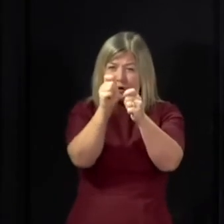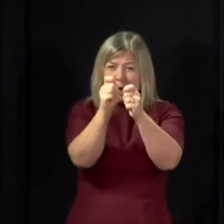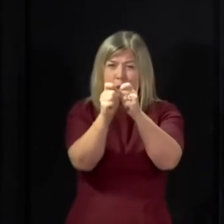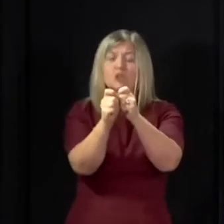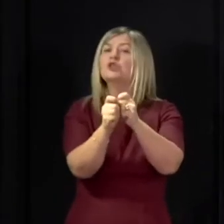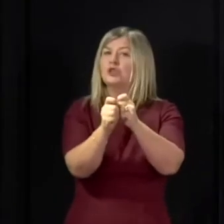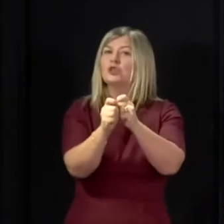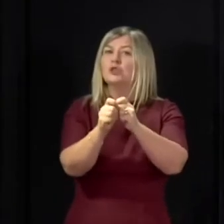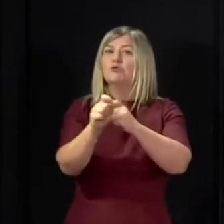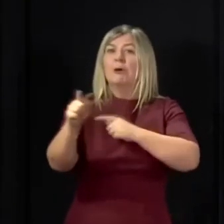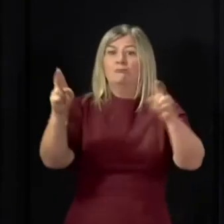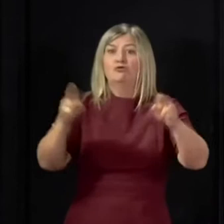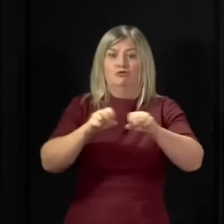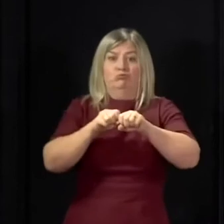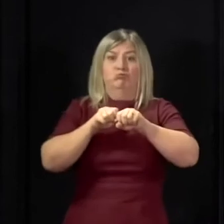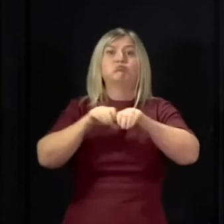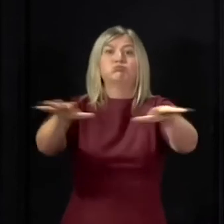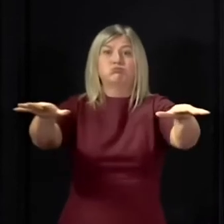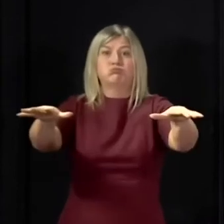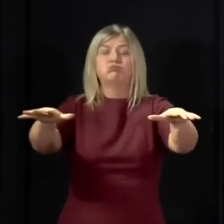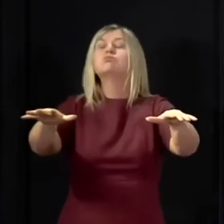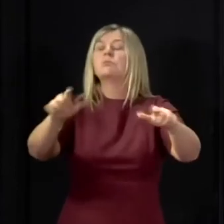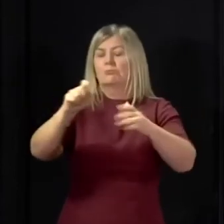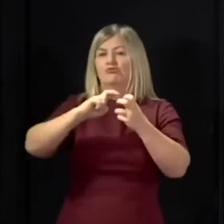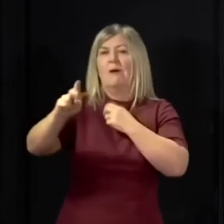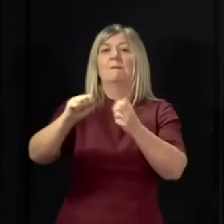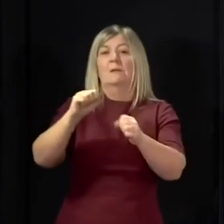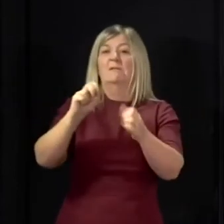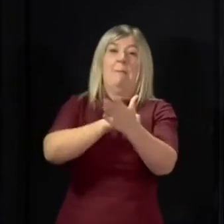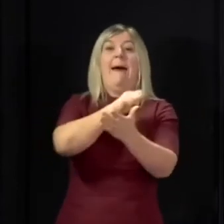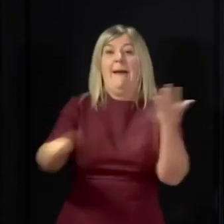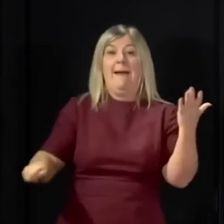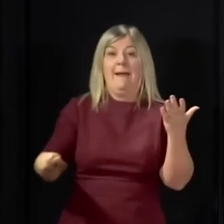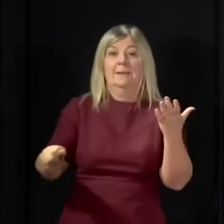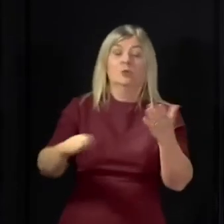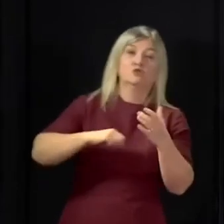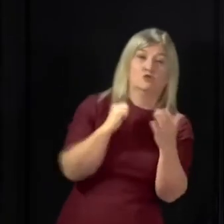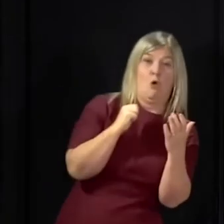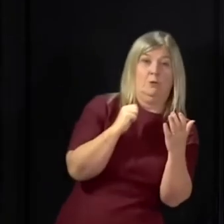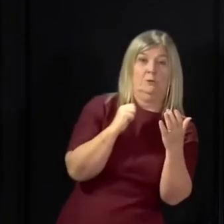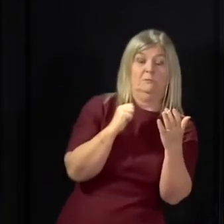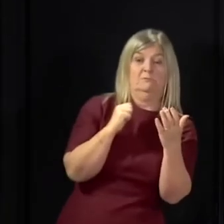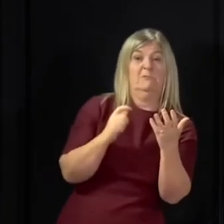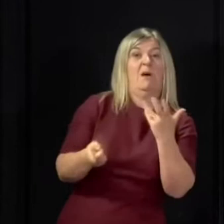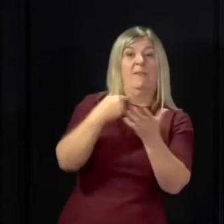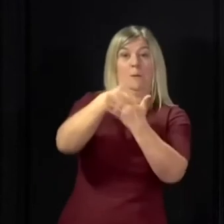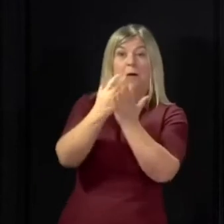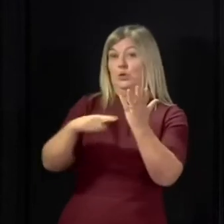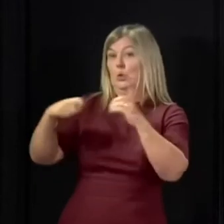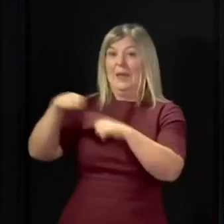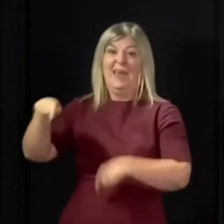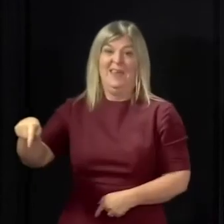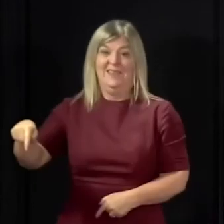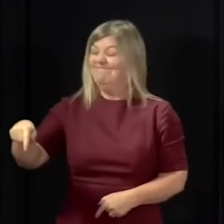a strict travel ban between Scotland and the rest of the UK. Unfortunately and I am genuinely sorry about